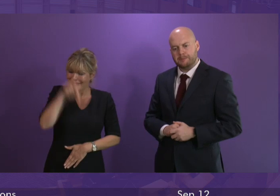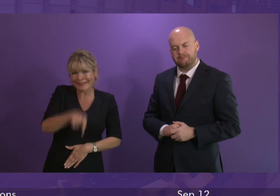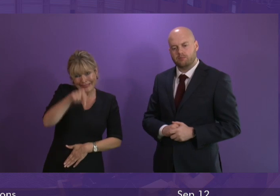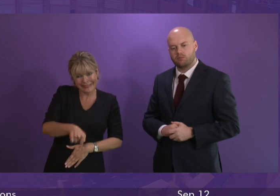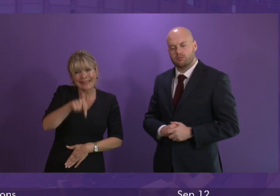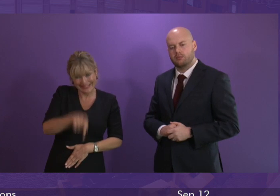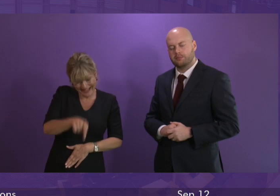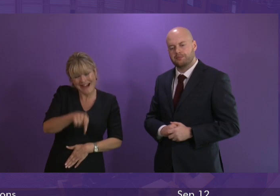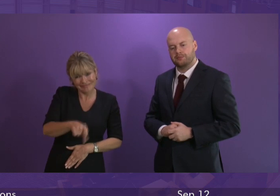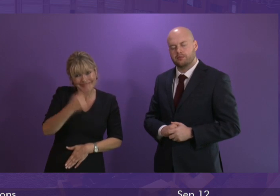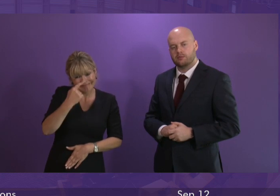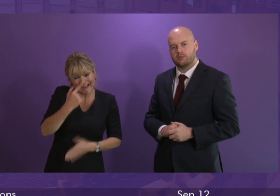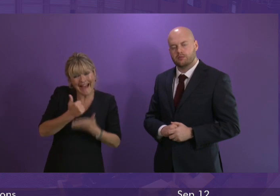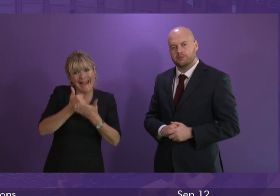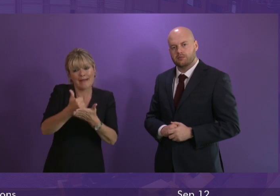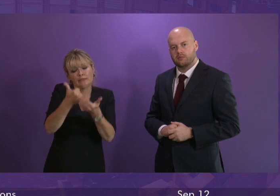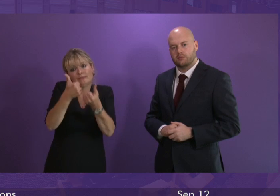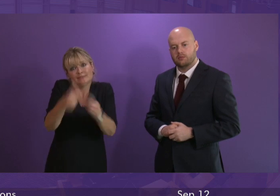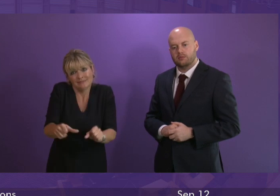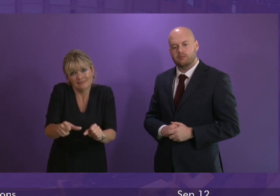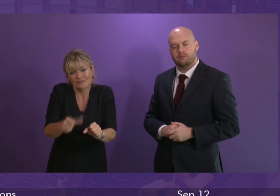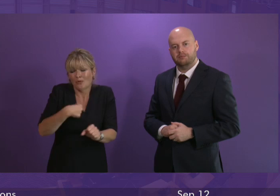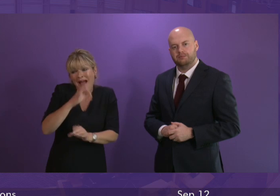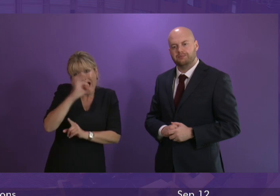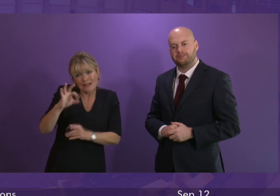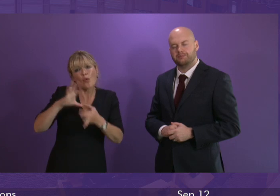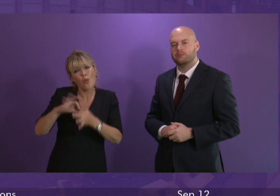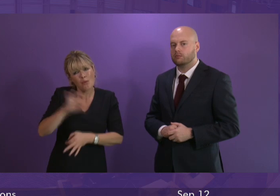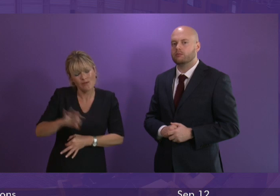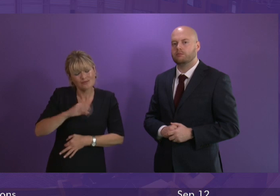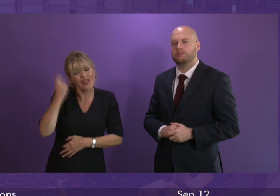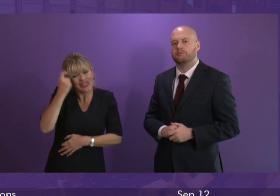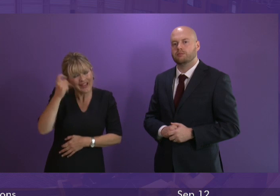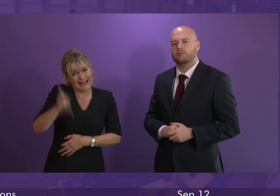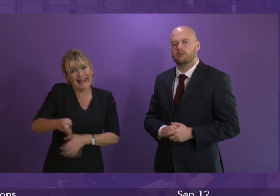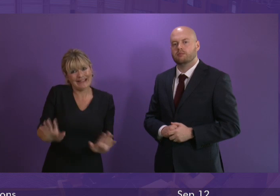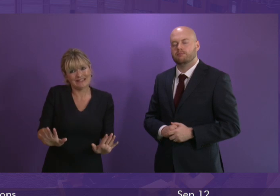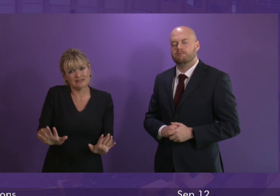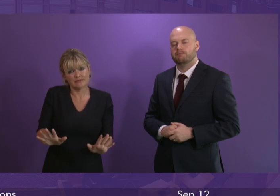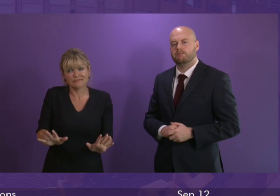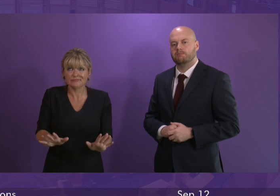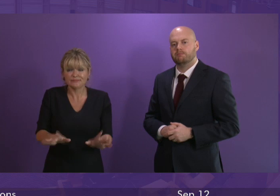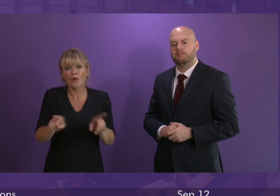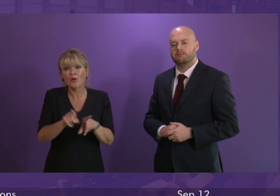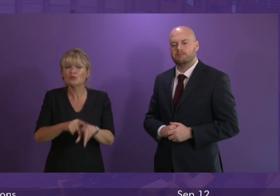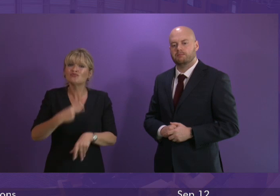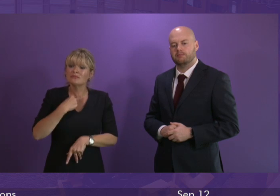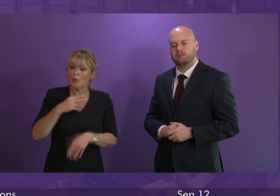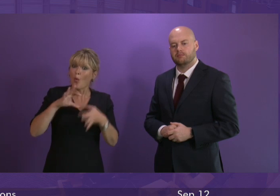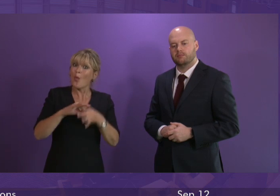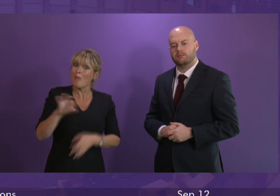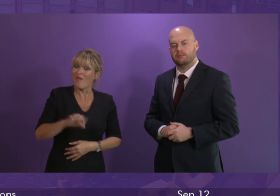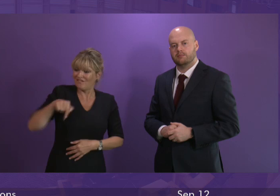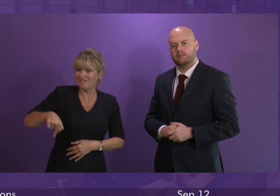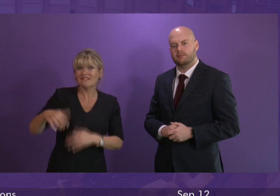of the answer and therefore I call again on the home office to reconsider their position also regrettably at the home office